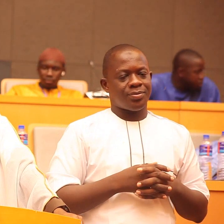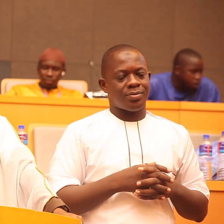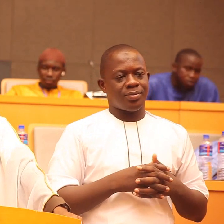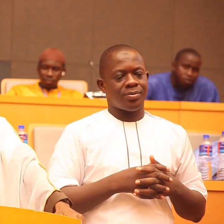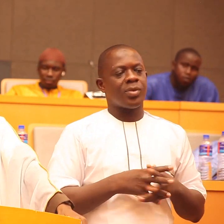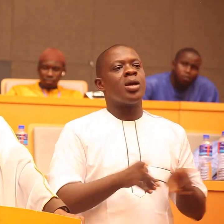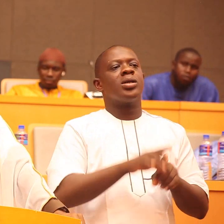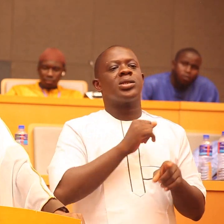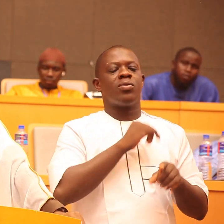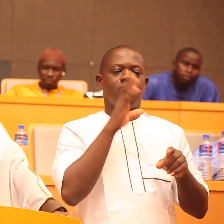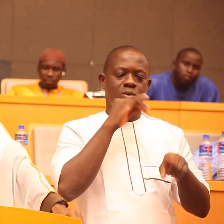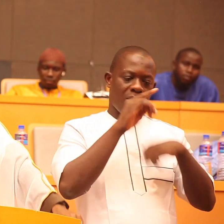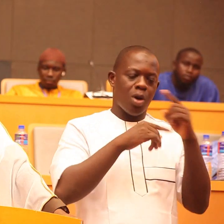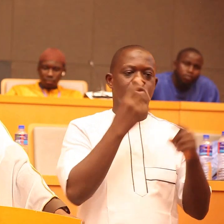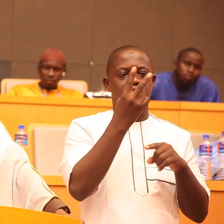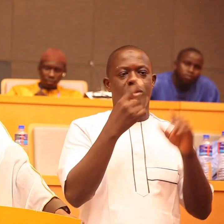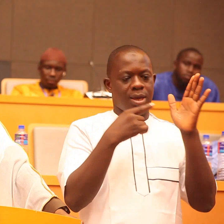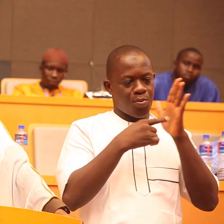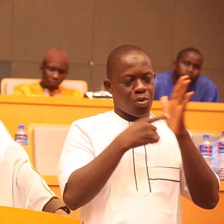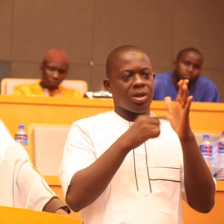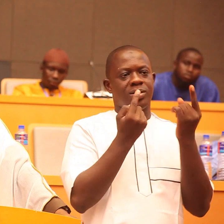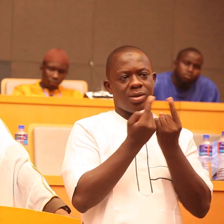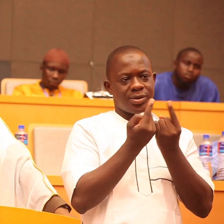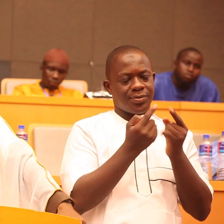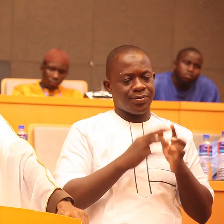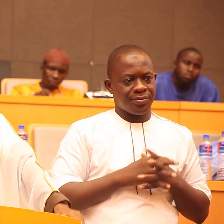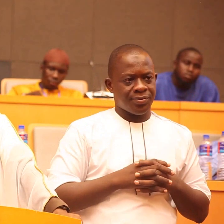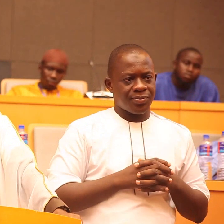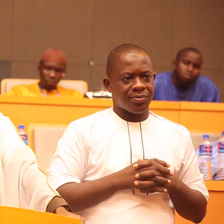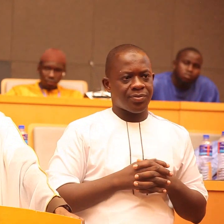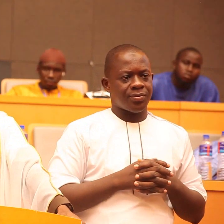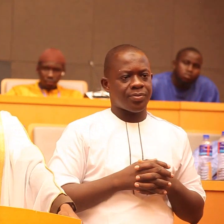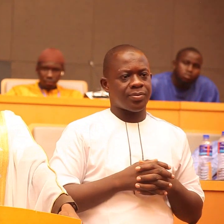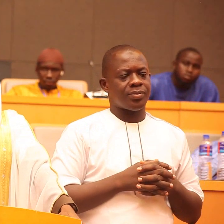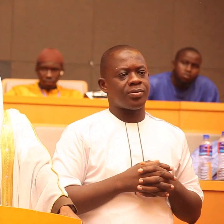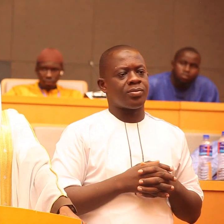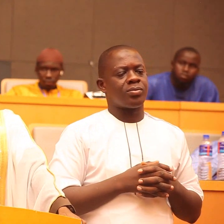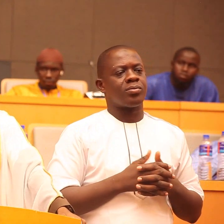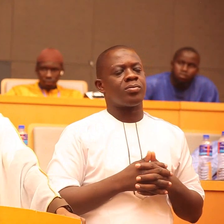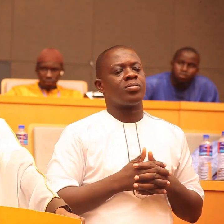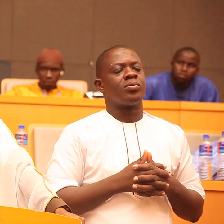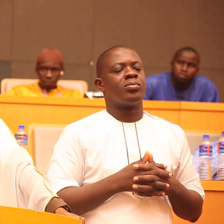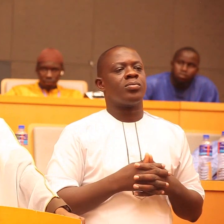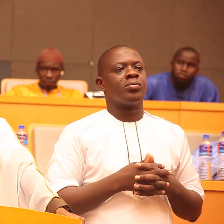he mentions two important things and from his verses he